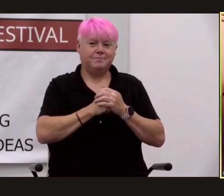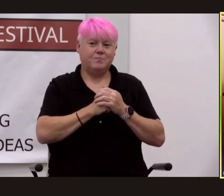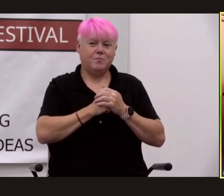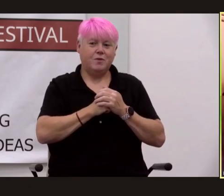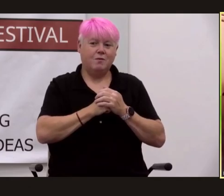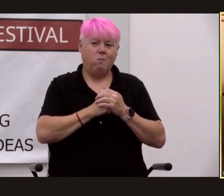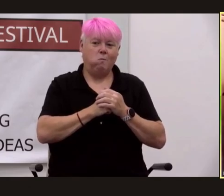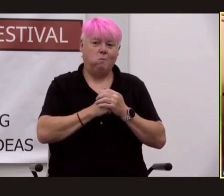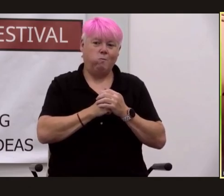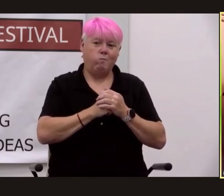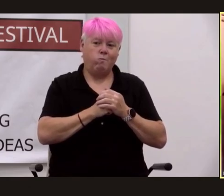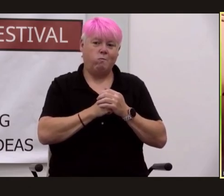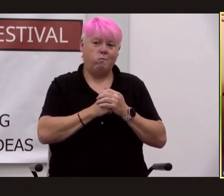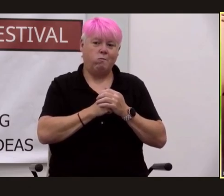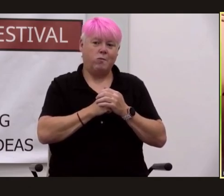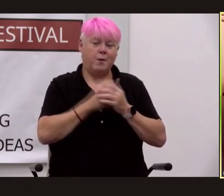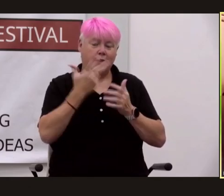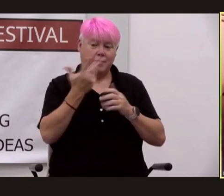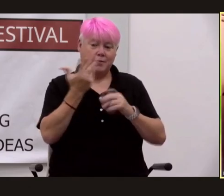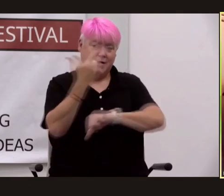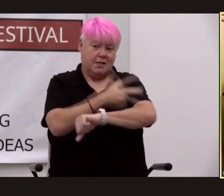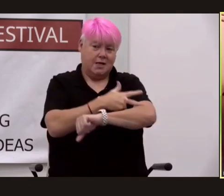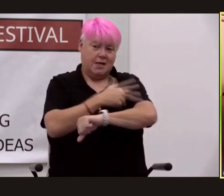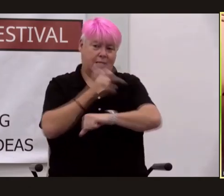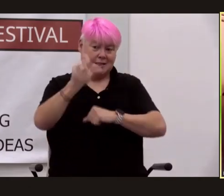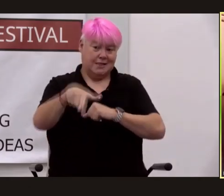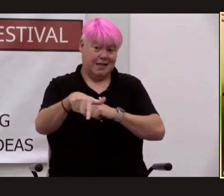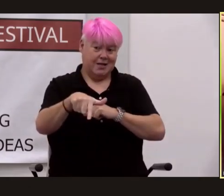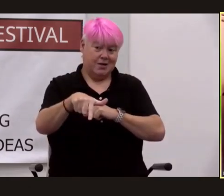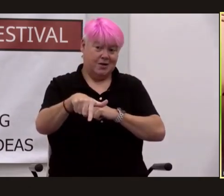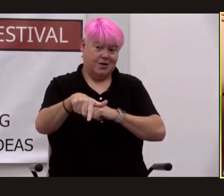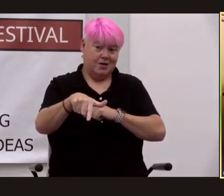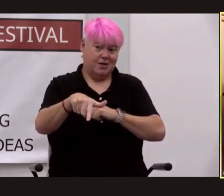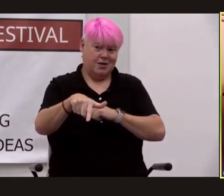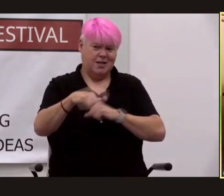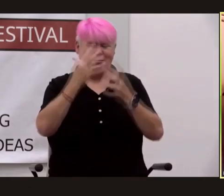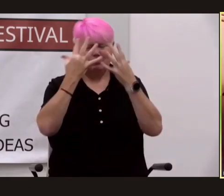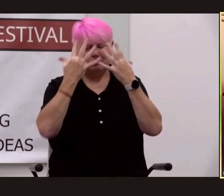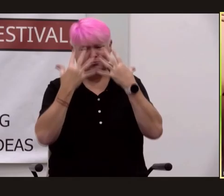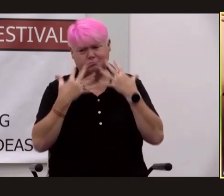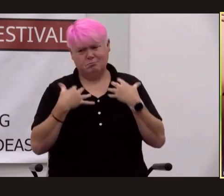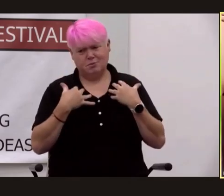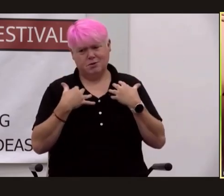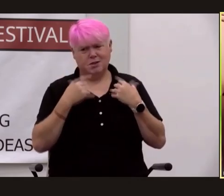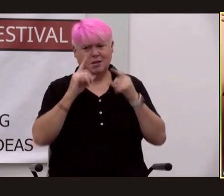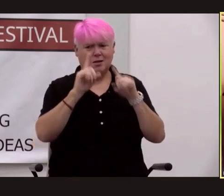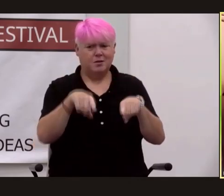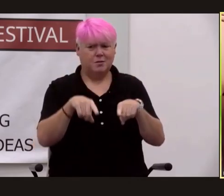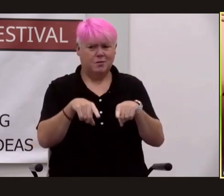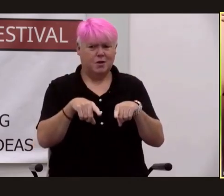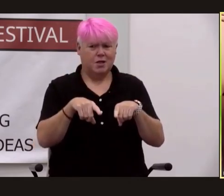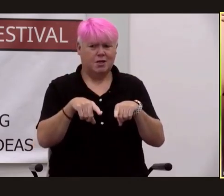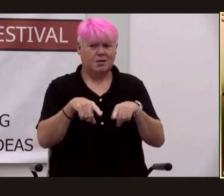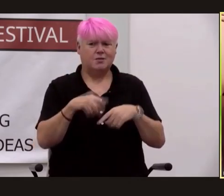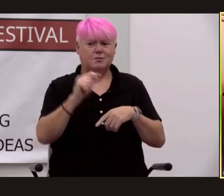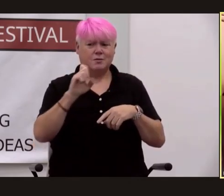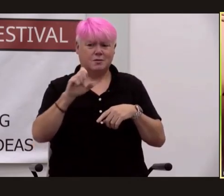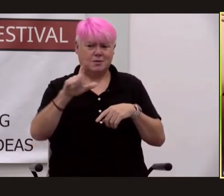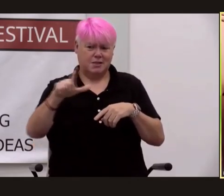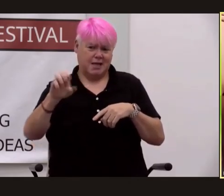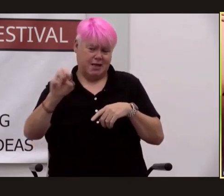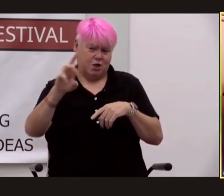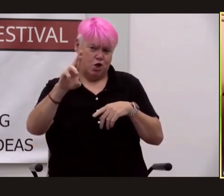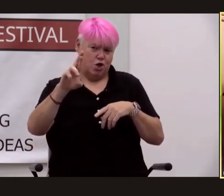three days later he was devastated he went to edward teller who was his